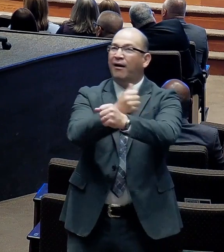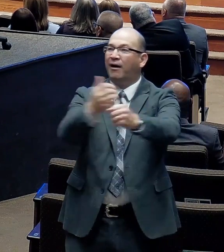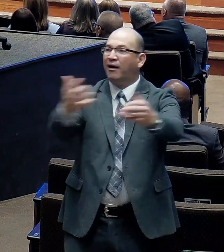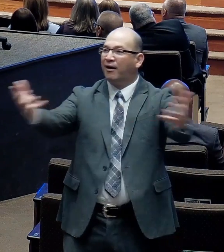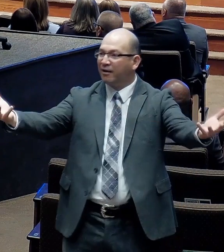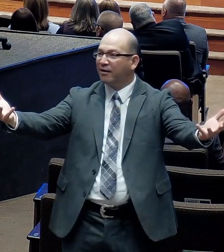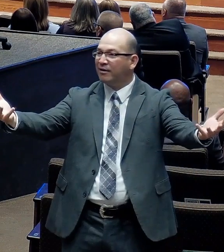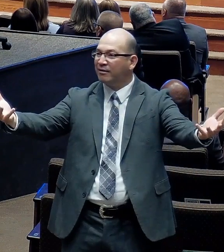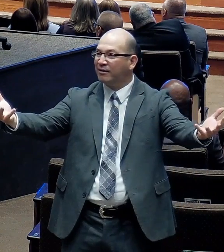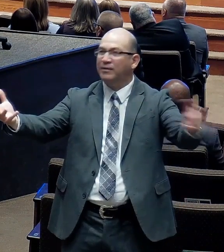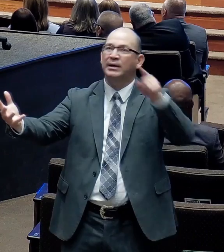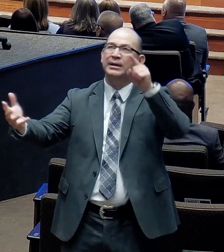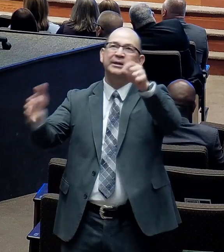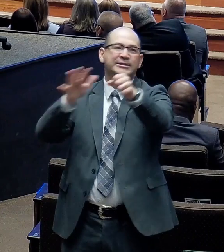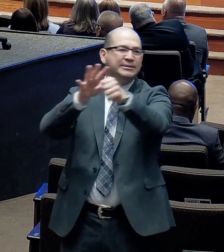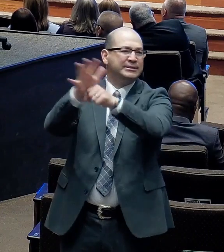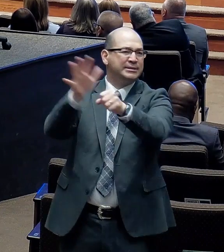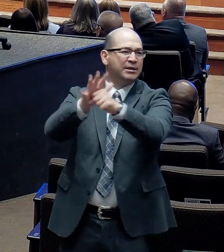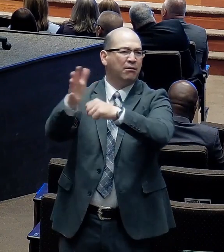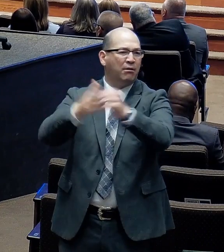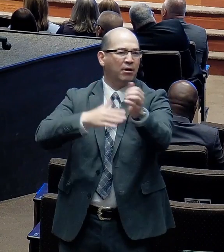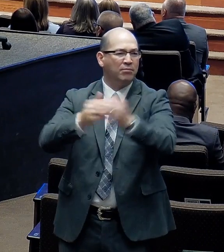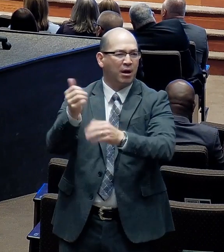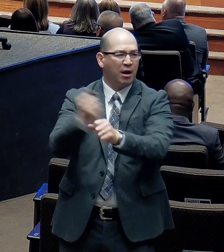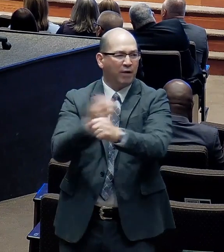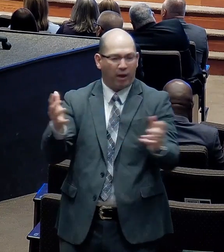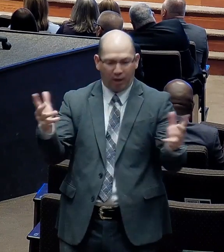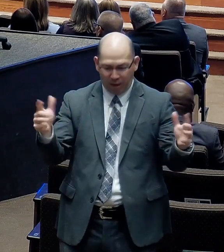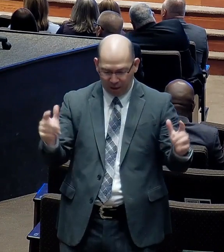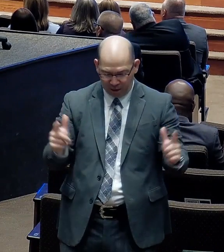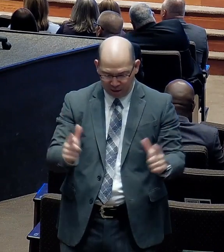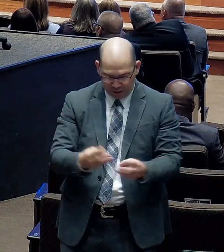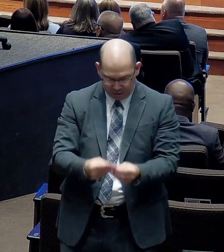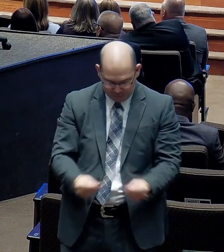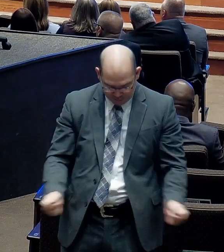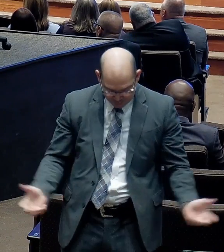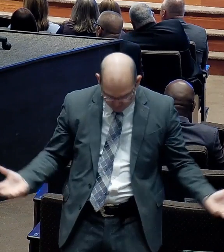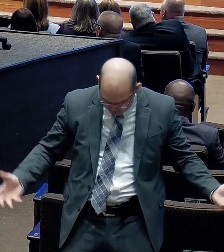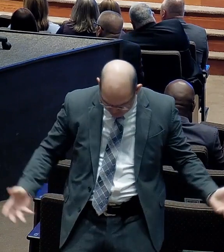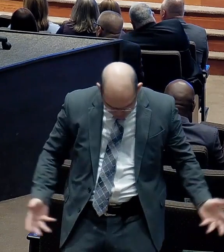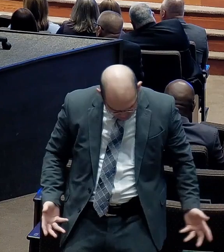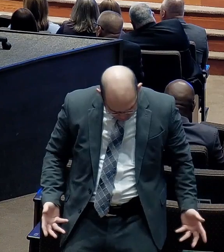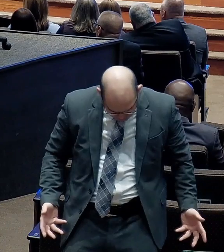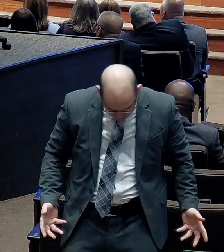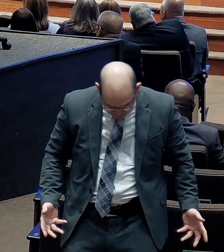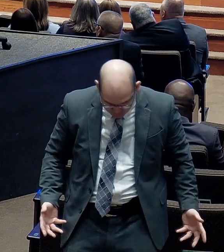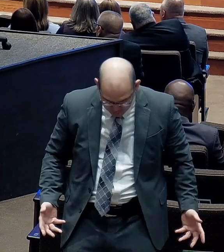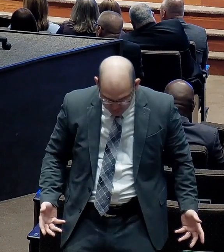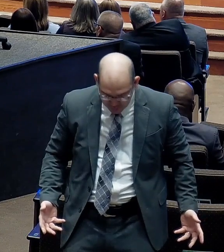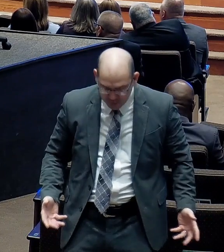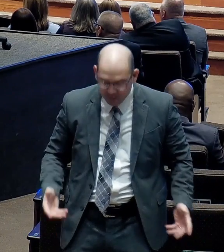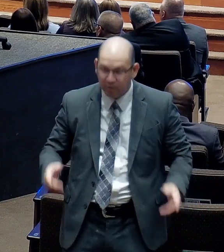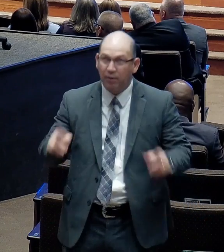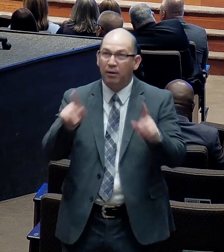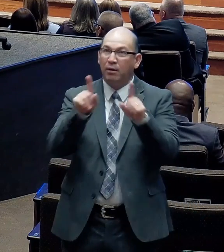have. And basically. That's all they had. But guess what?